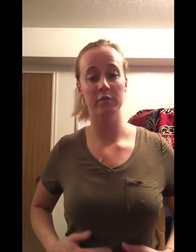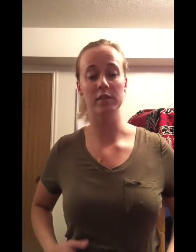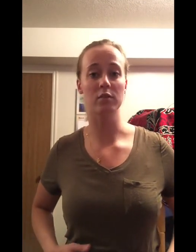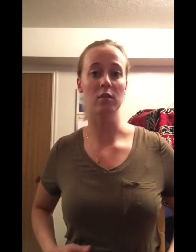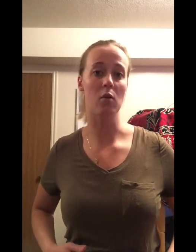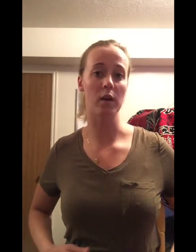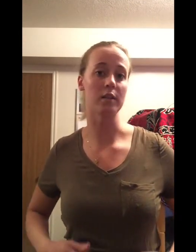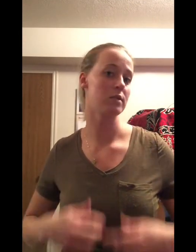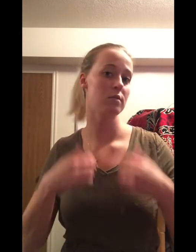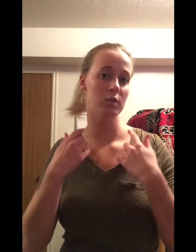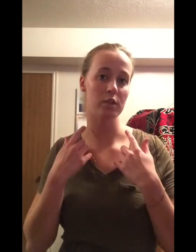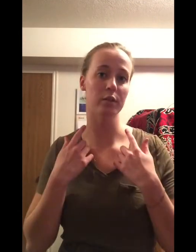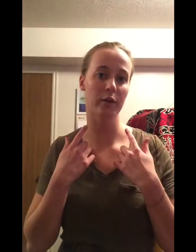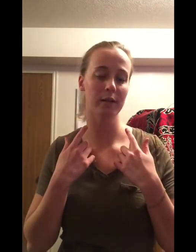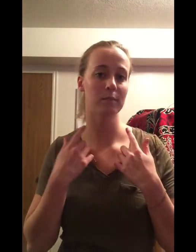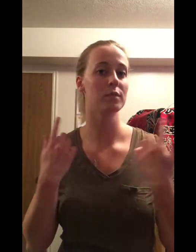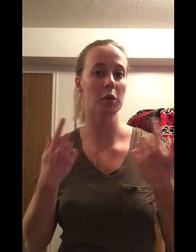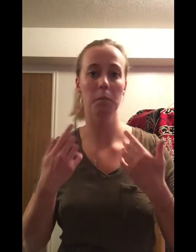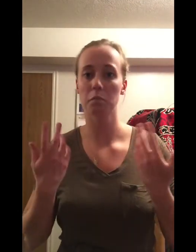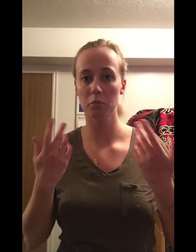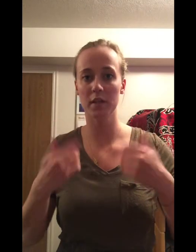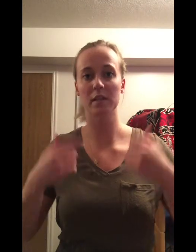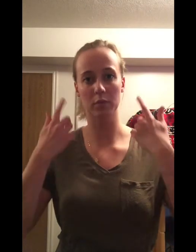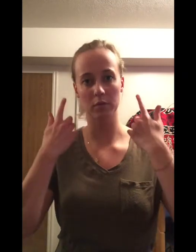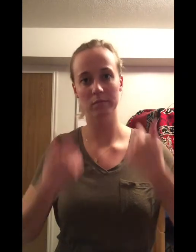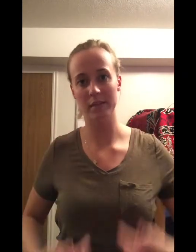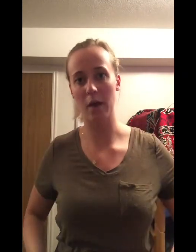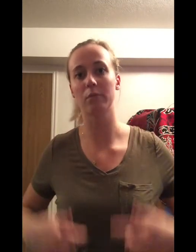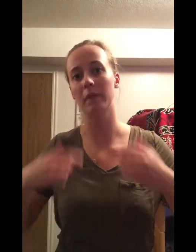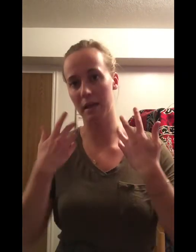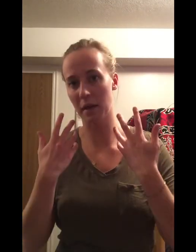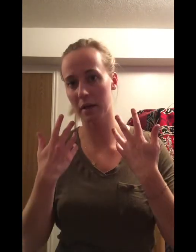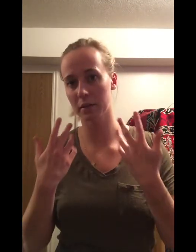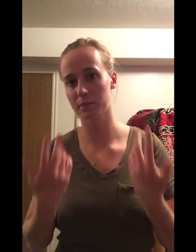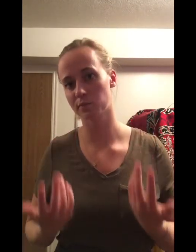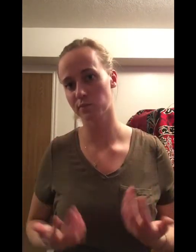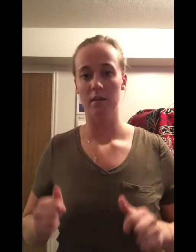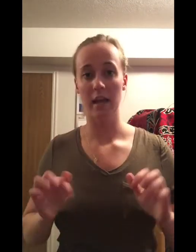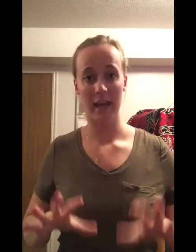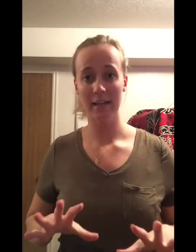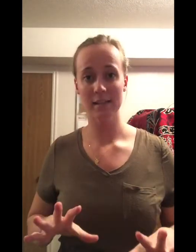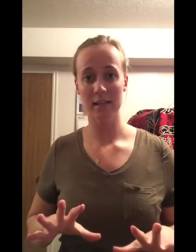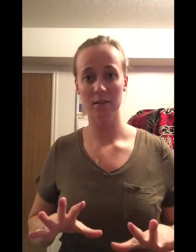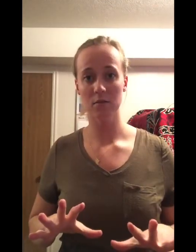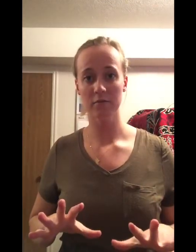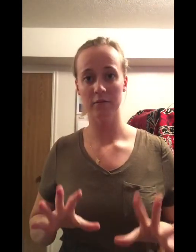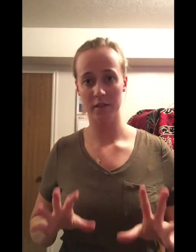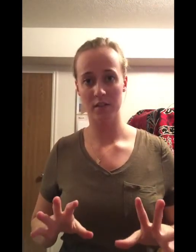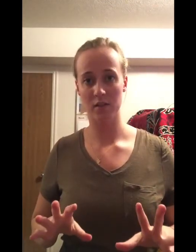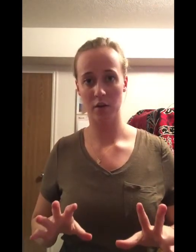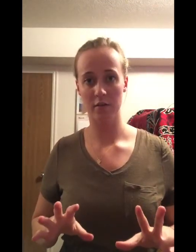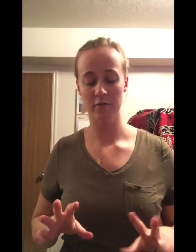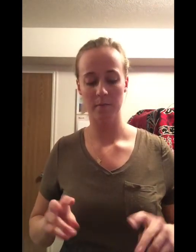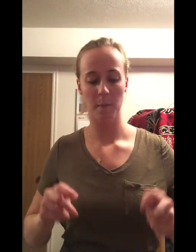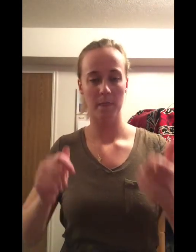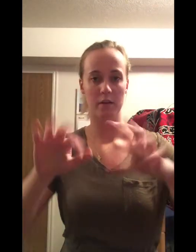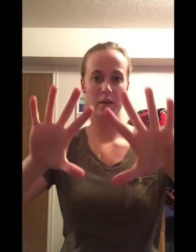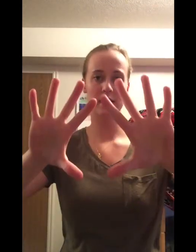your visceral organs to your brain. So pretty simple, down and back. The hand signal for this nerve, you're going to